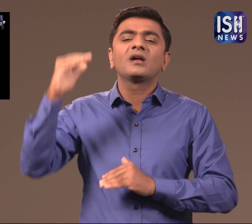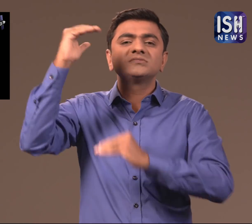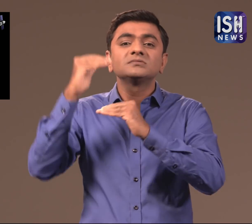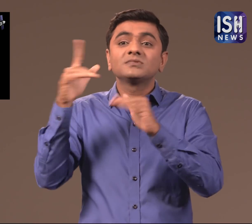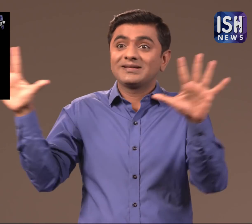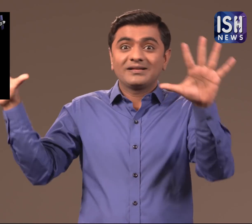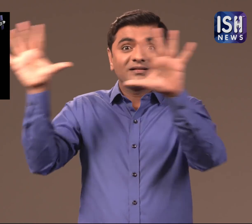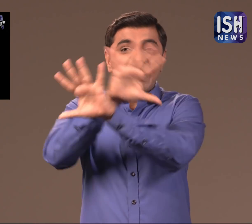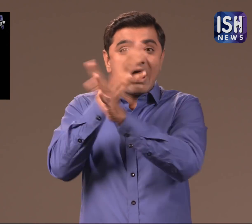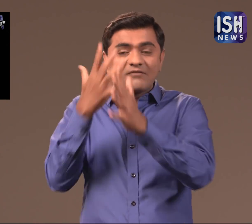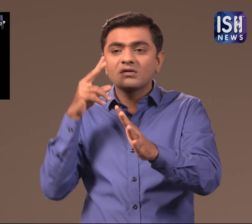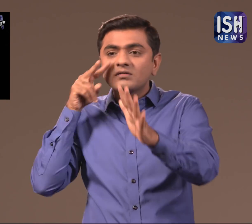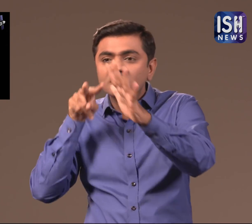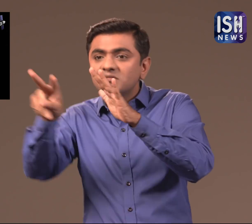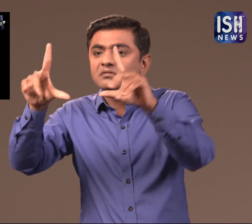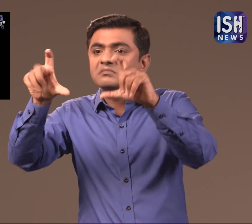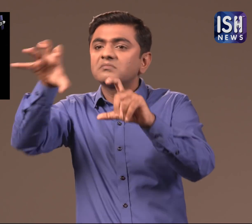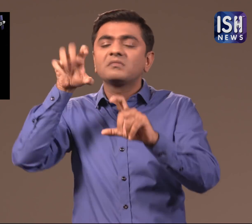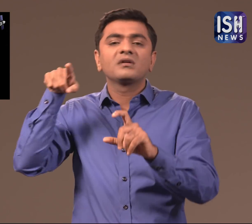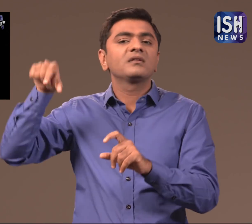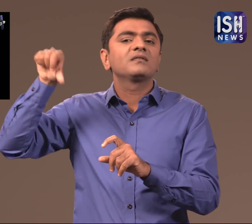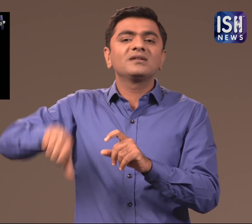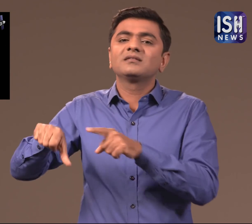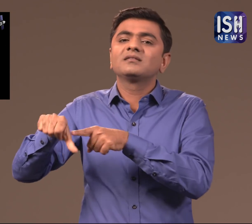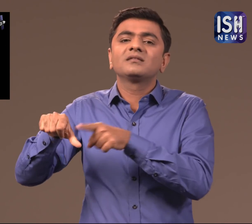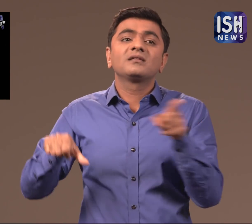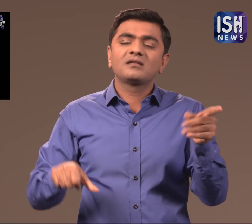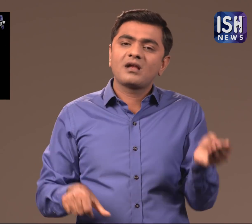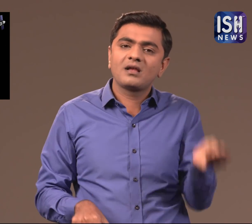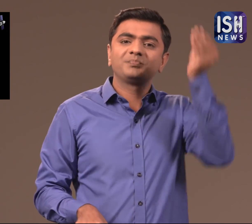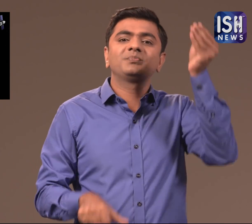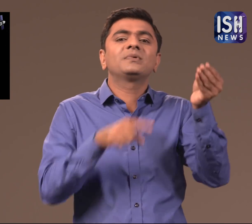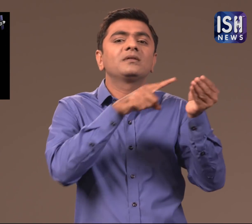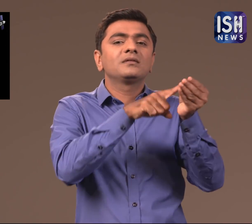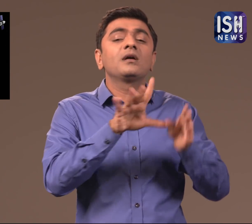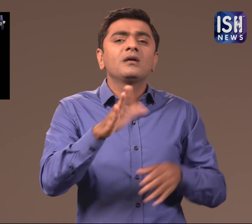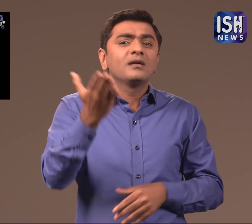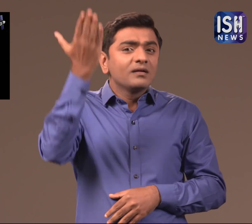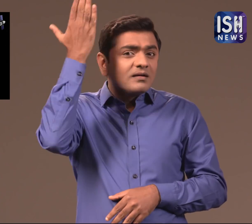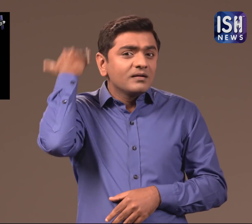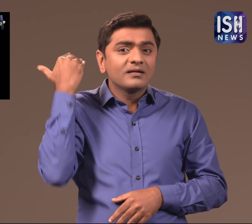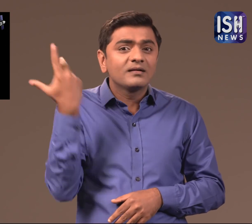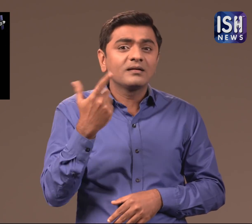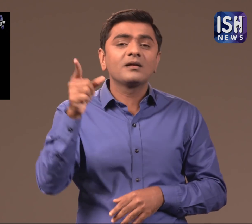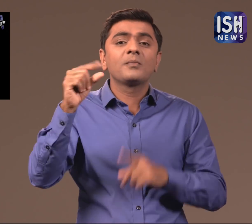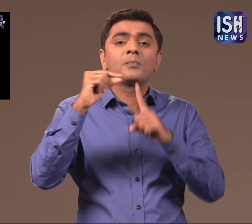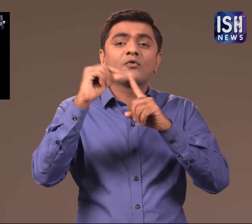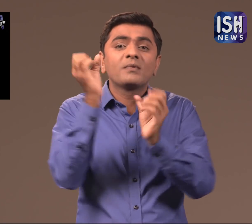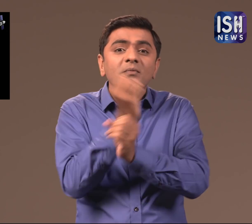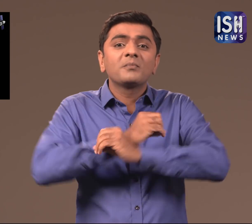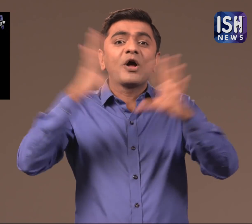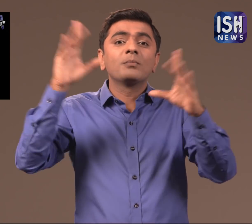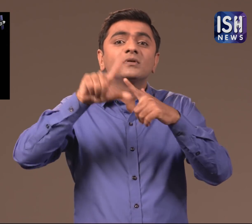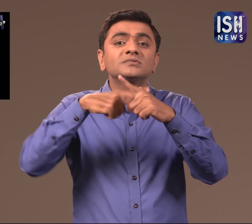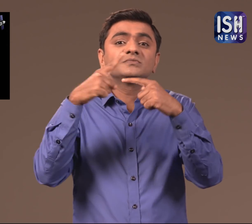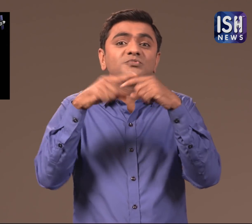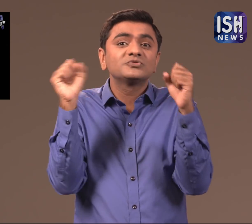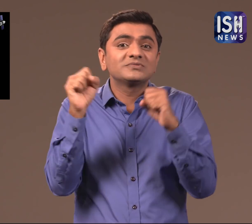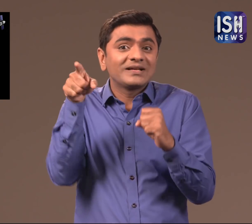While the older version did not have these. It couldn't see amid heavy cloud cover. The newer version can in response to the Pulwama